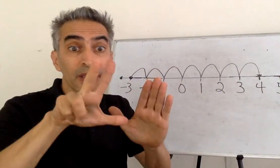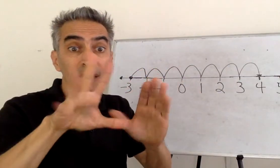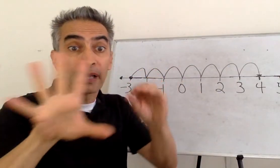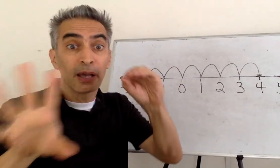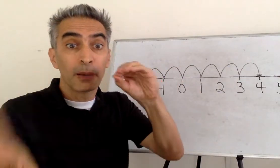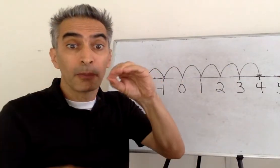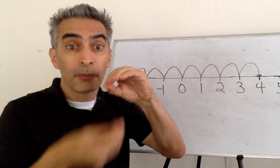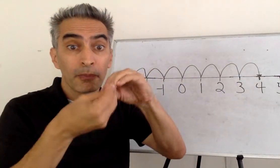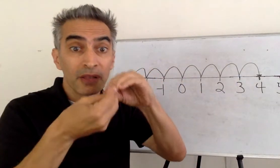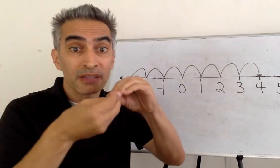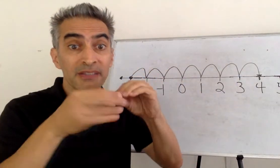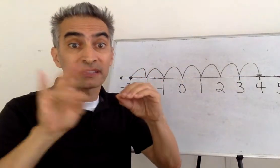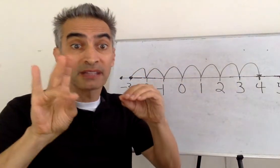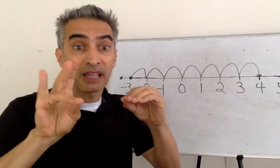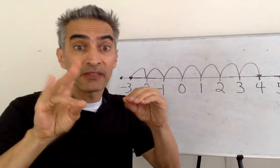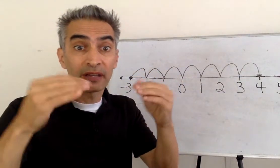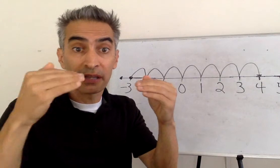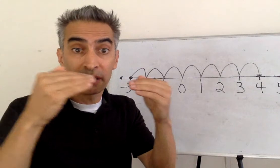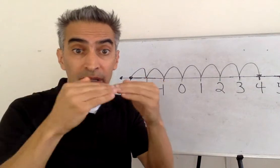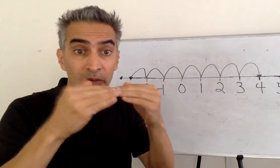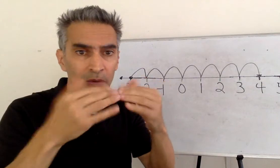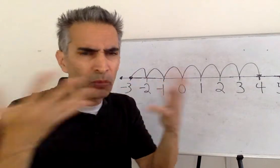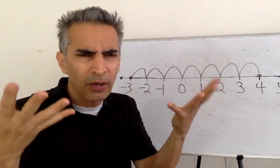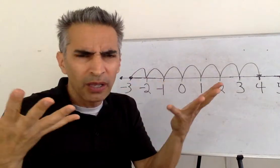1, 3, 4,